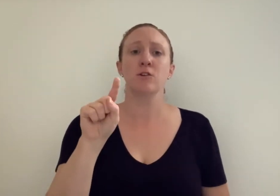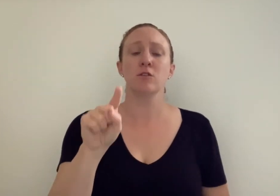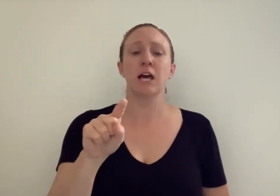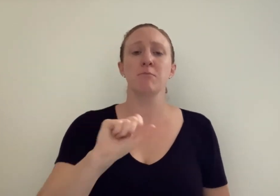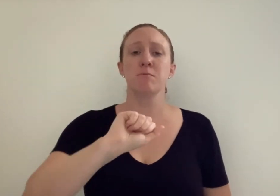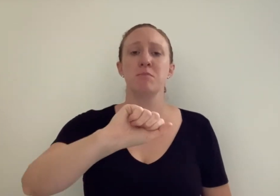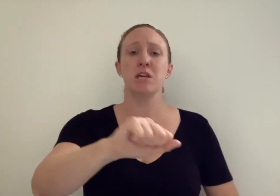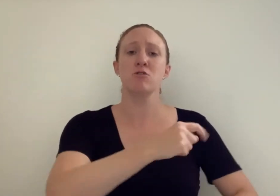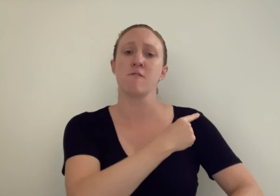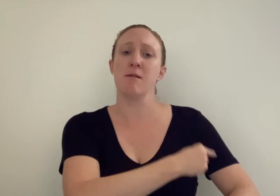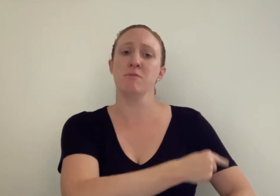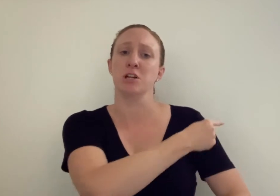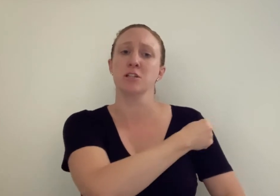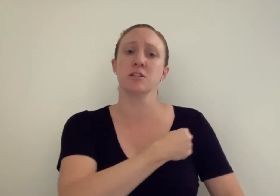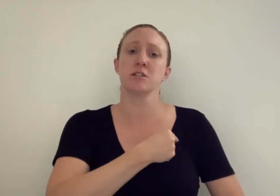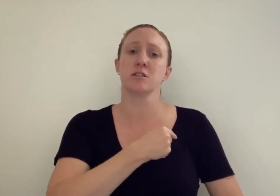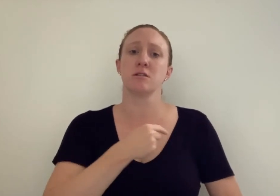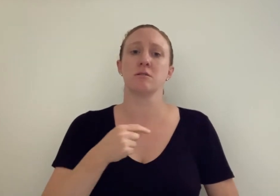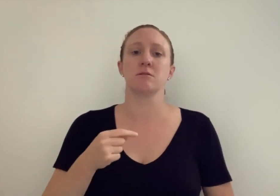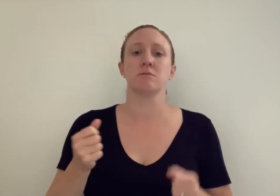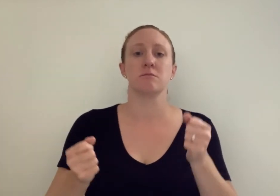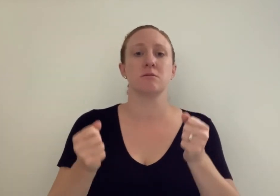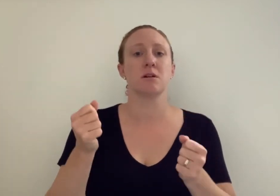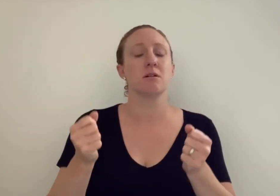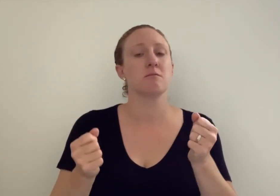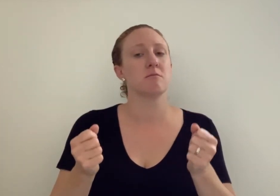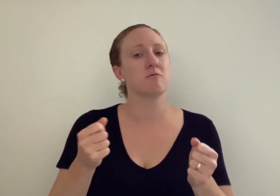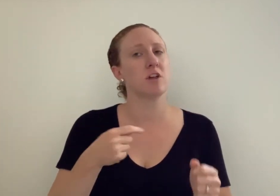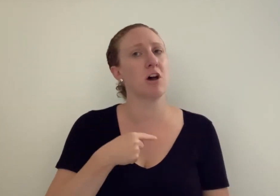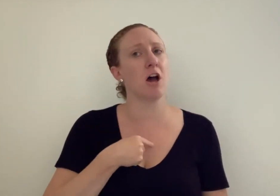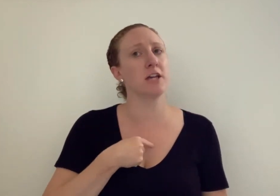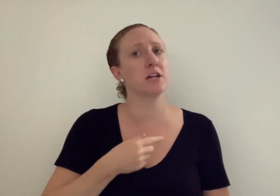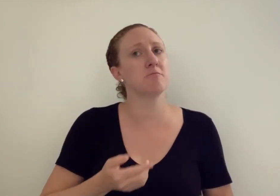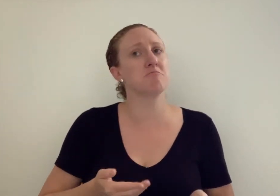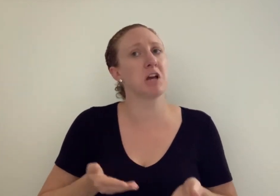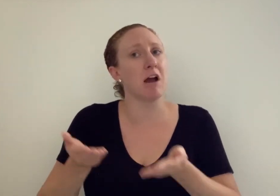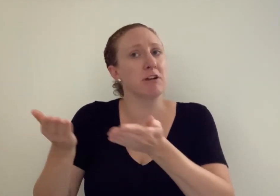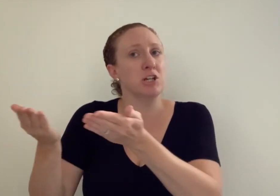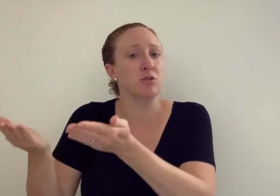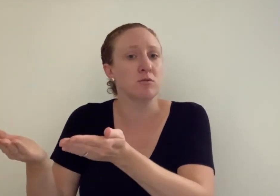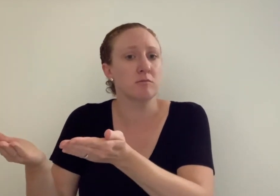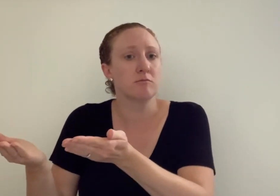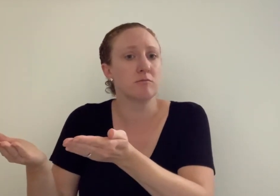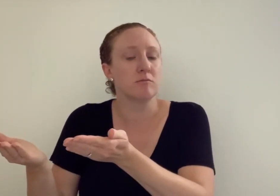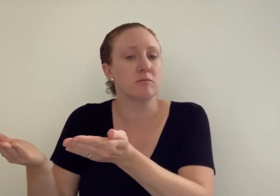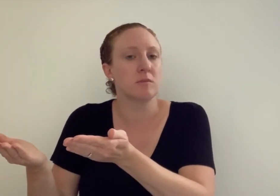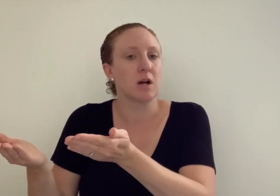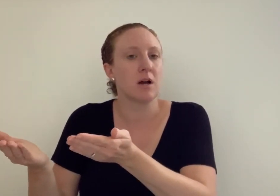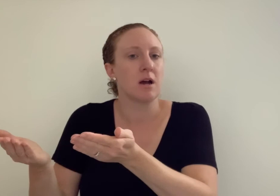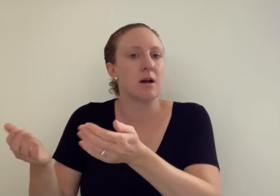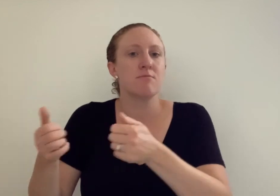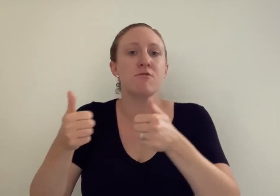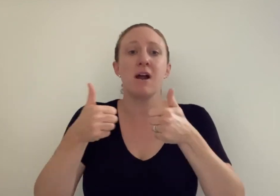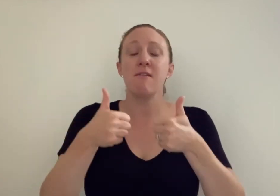you'll let me be your ambulance, then I can carry you. Bravo,